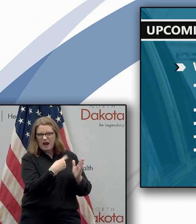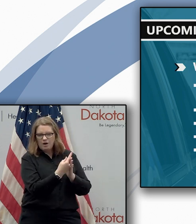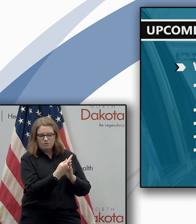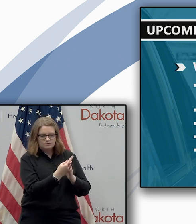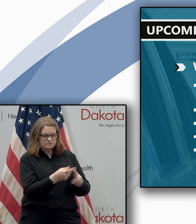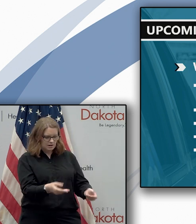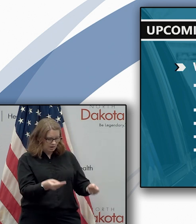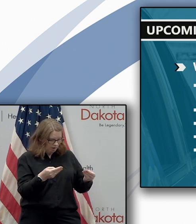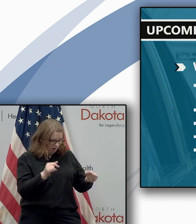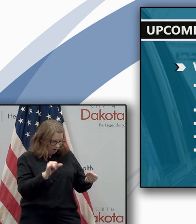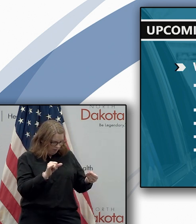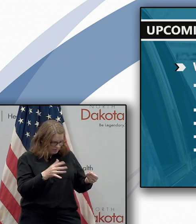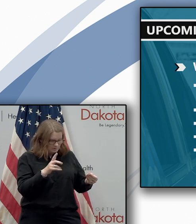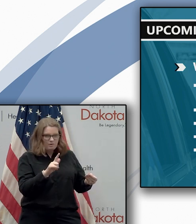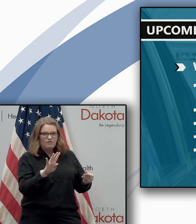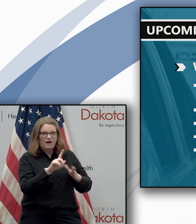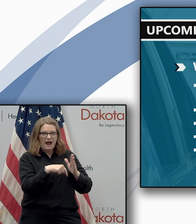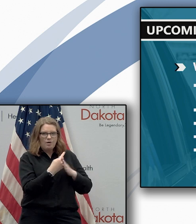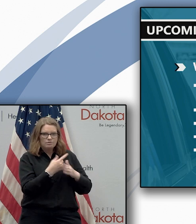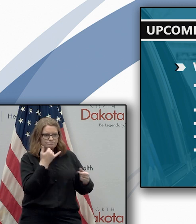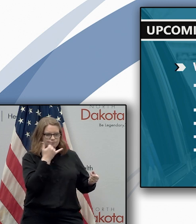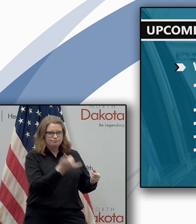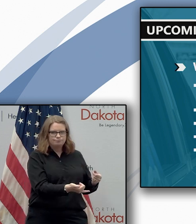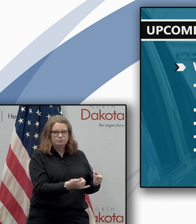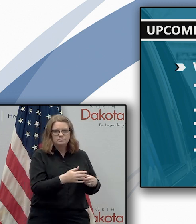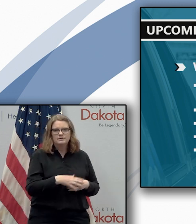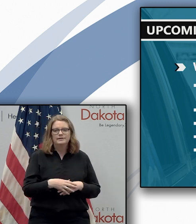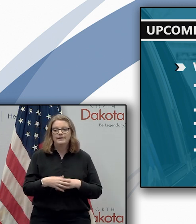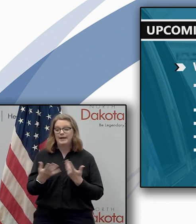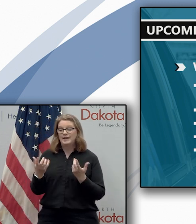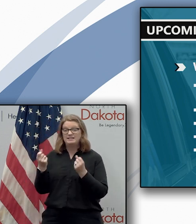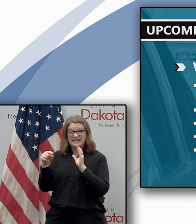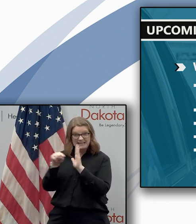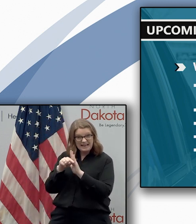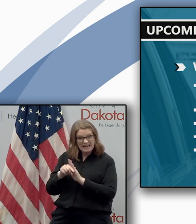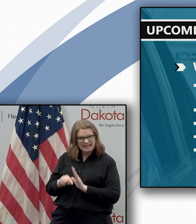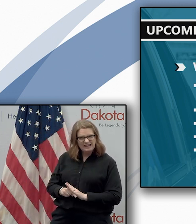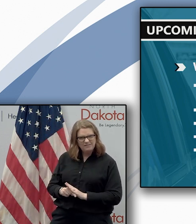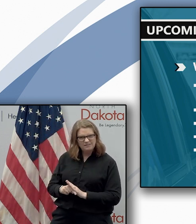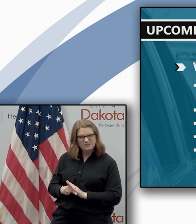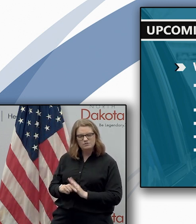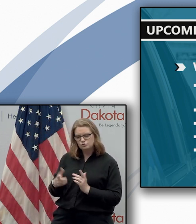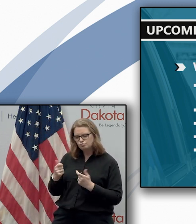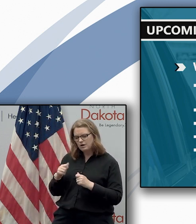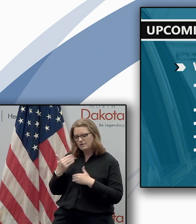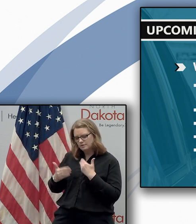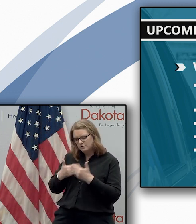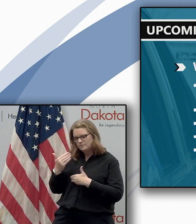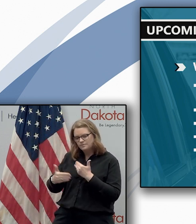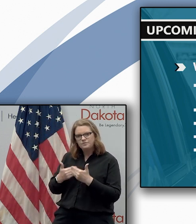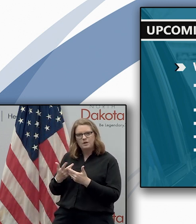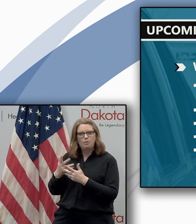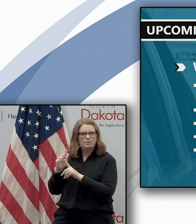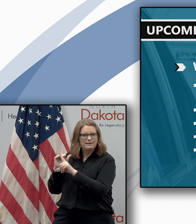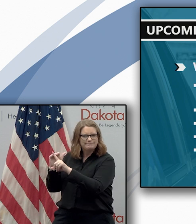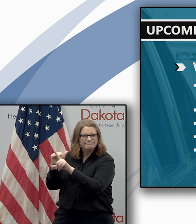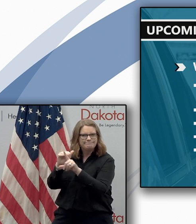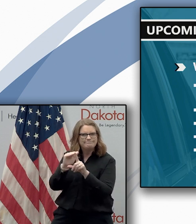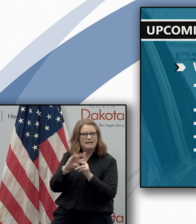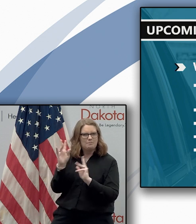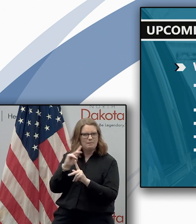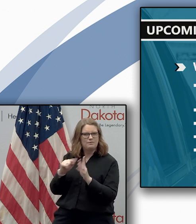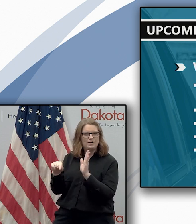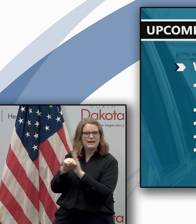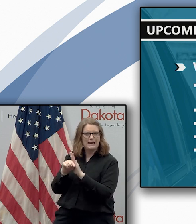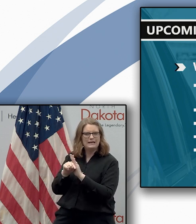find out that result uh negatives of which we have thousands a day we're working on a process to streamline when we notify negatives uh